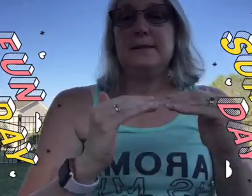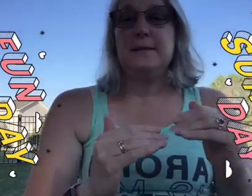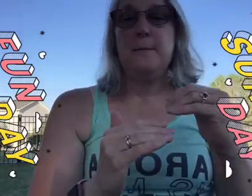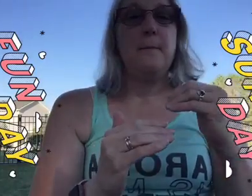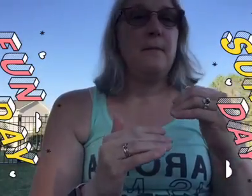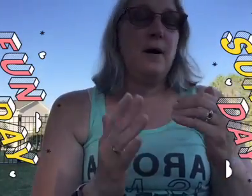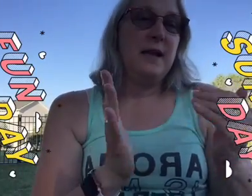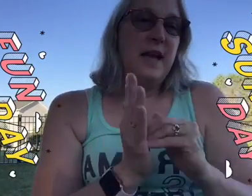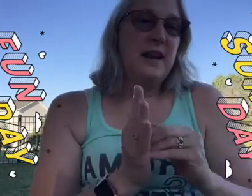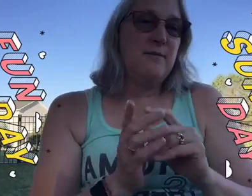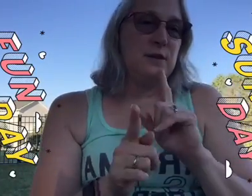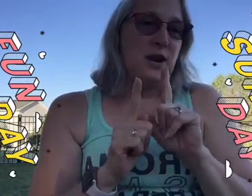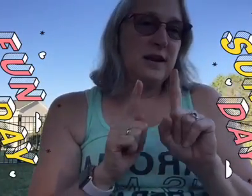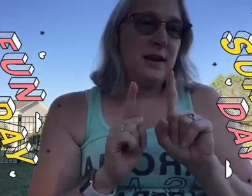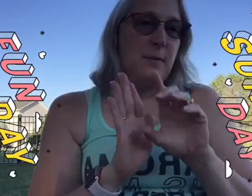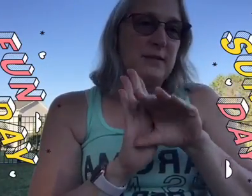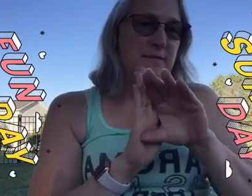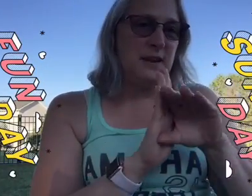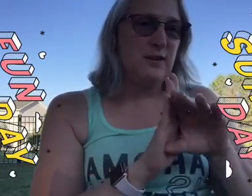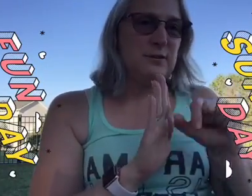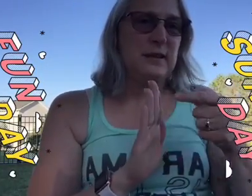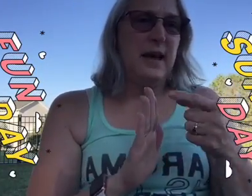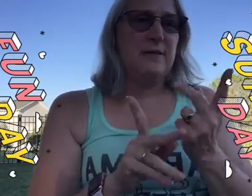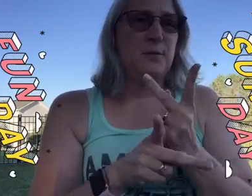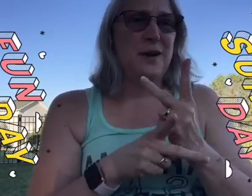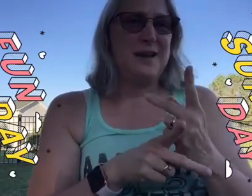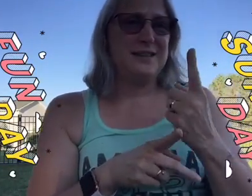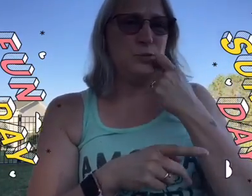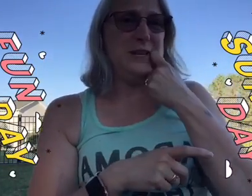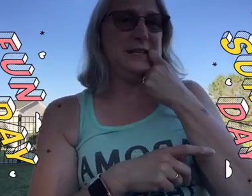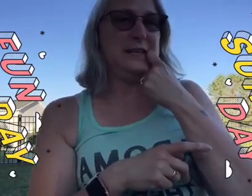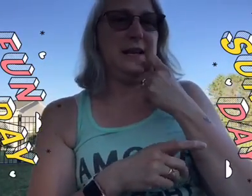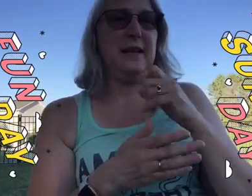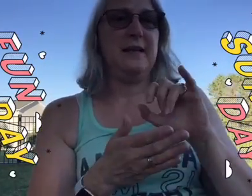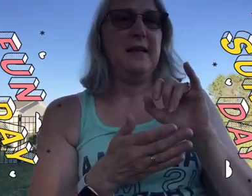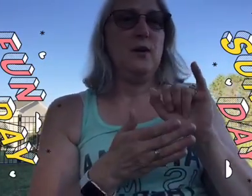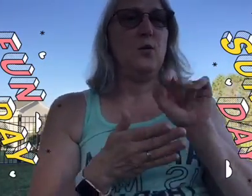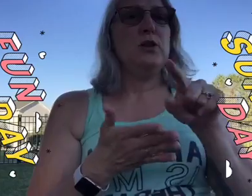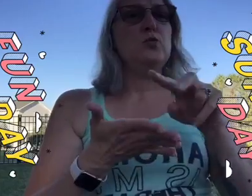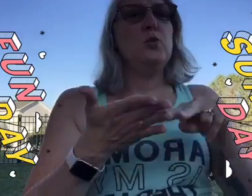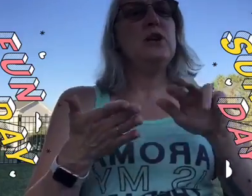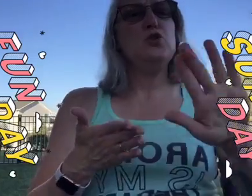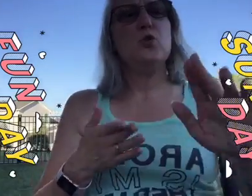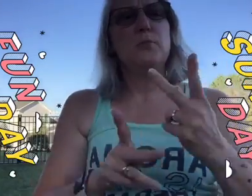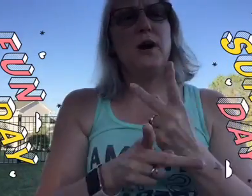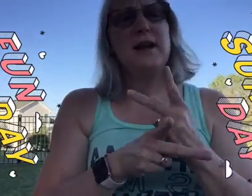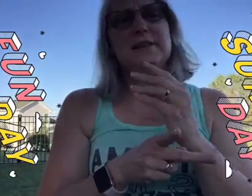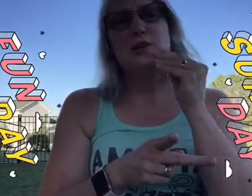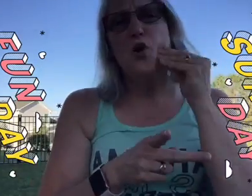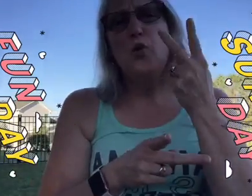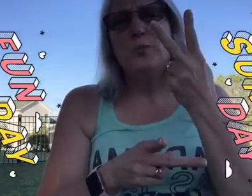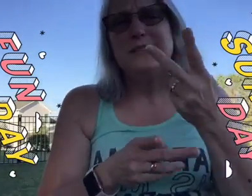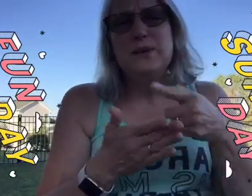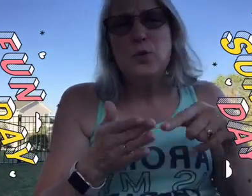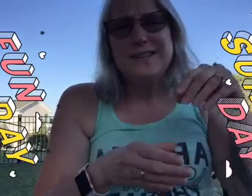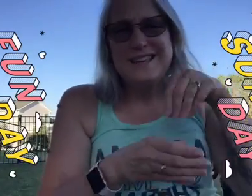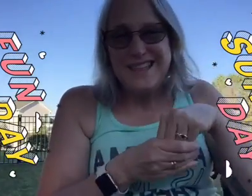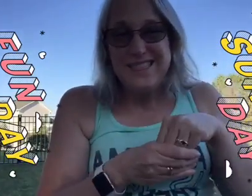it's again I've been talking about the videos a lot of the products recently when you read your products at home see what's in